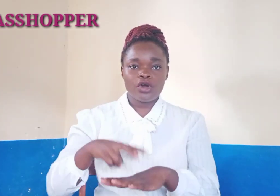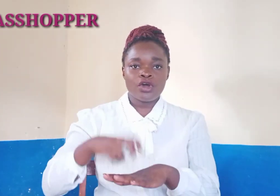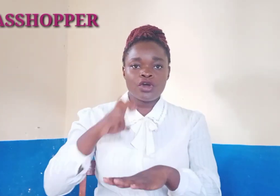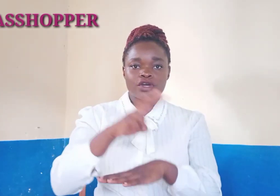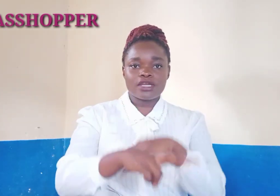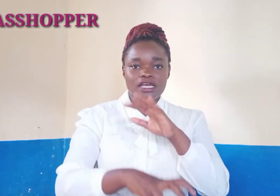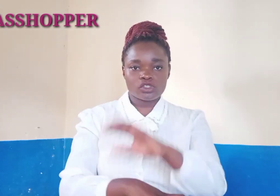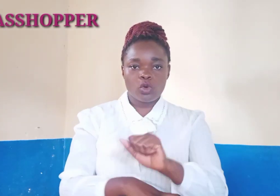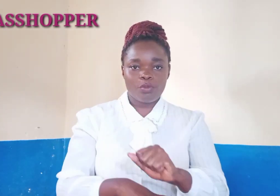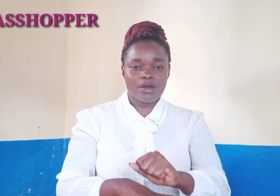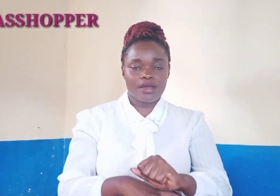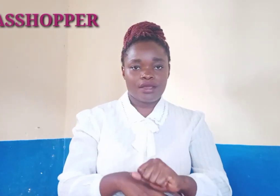grasshopper